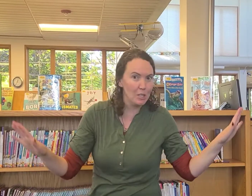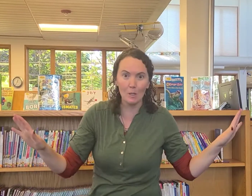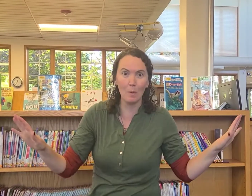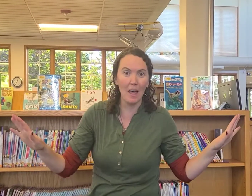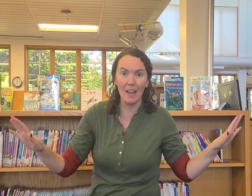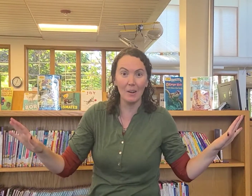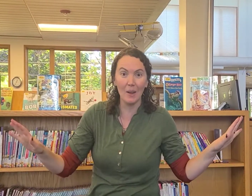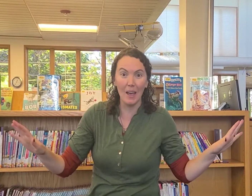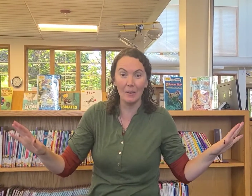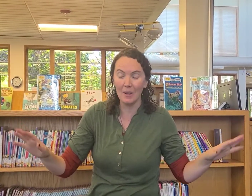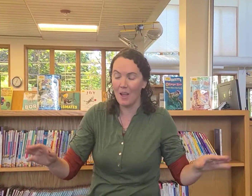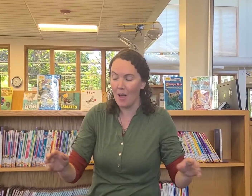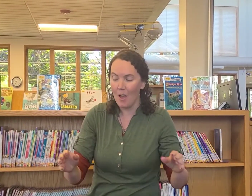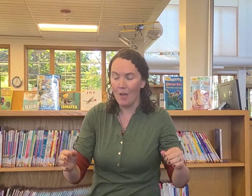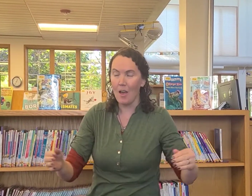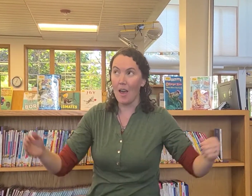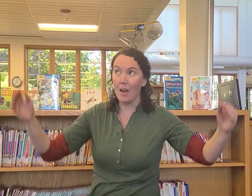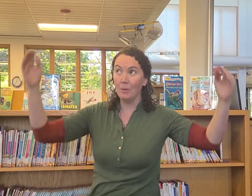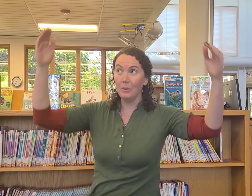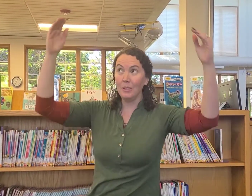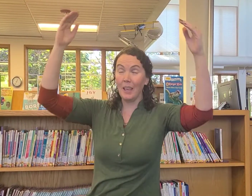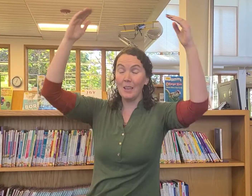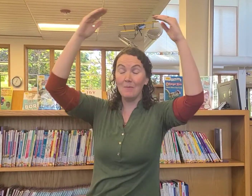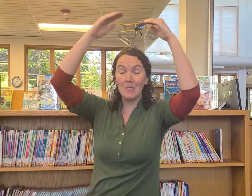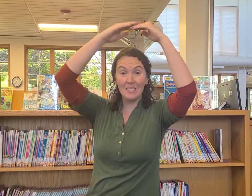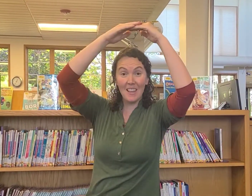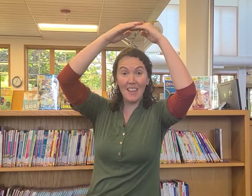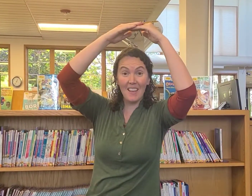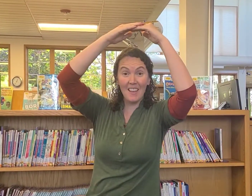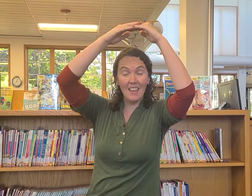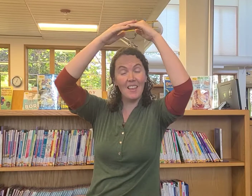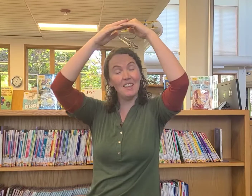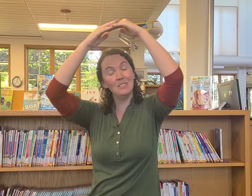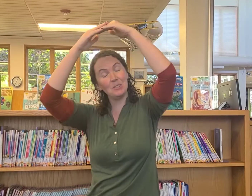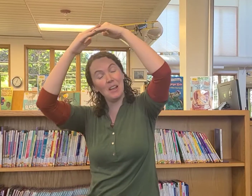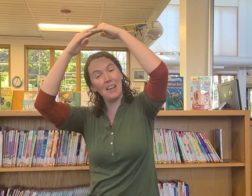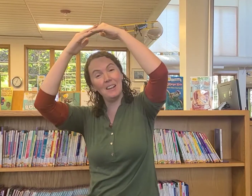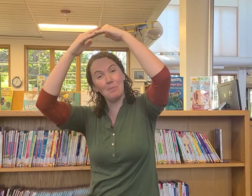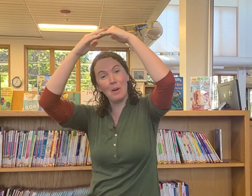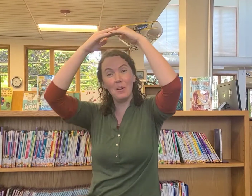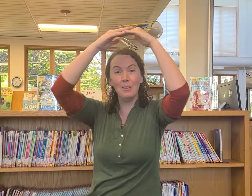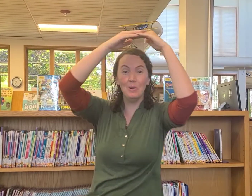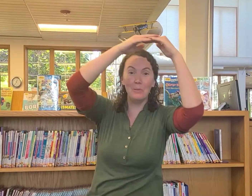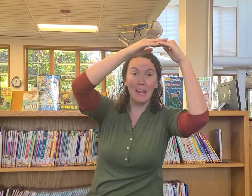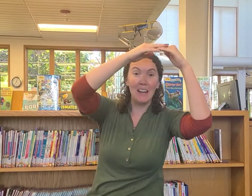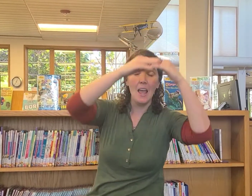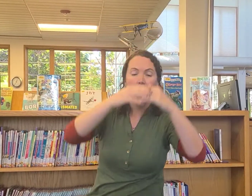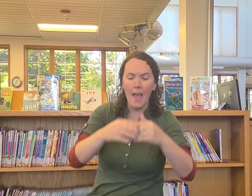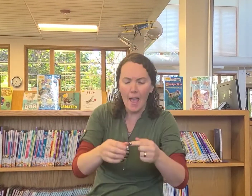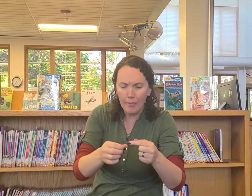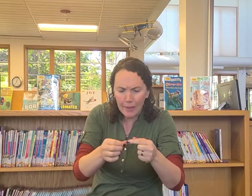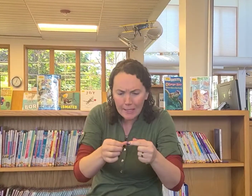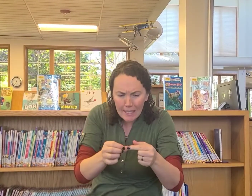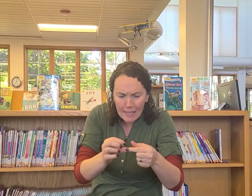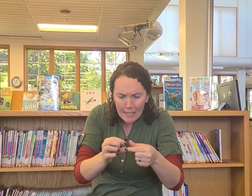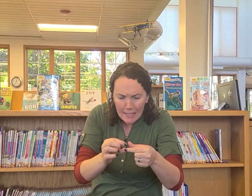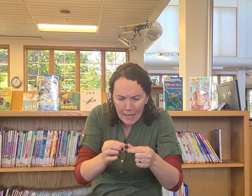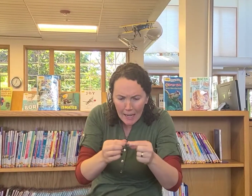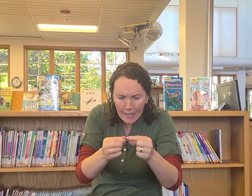the spider out. Out came the sun and dried up all the rain. And the teeny tiny